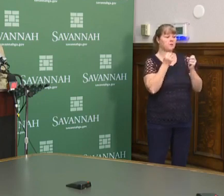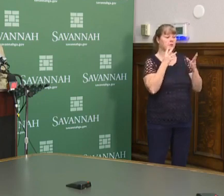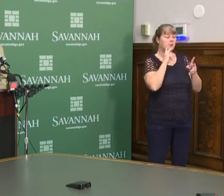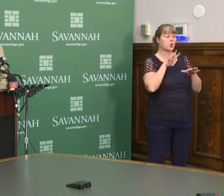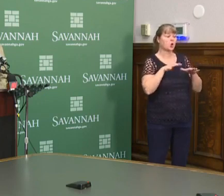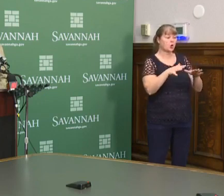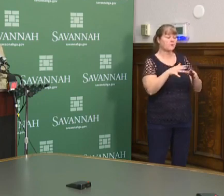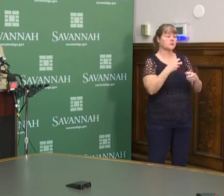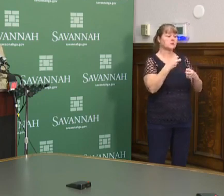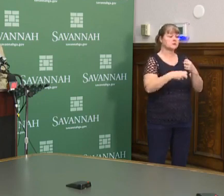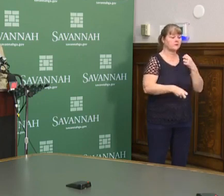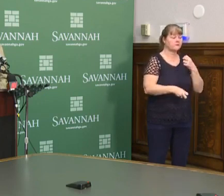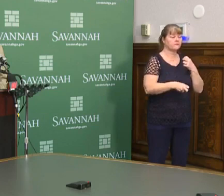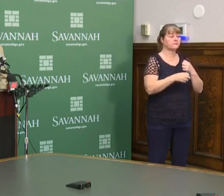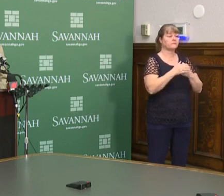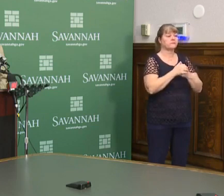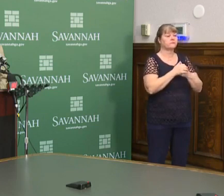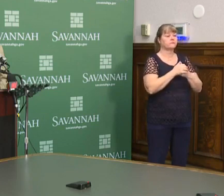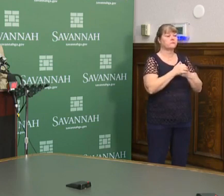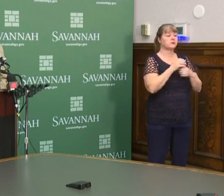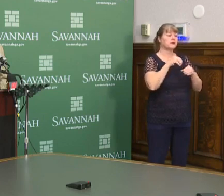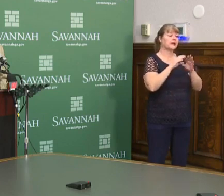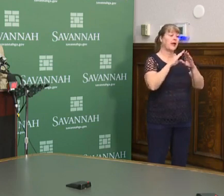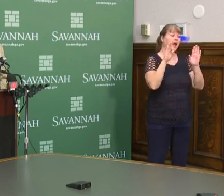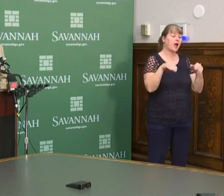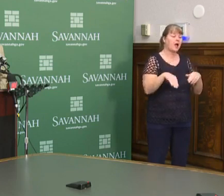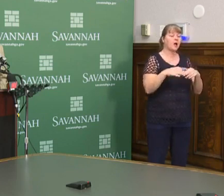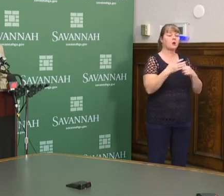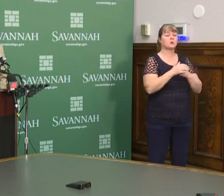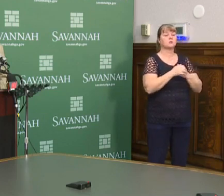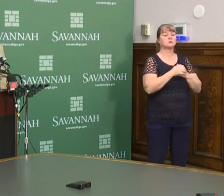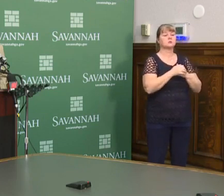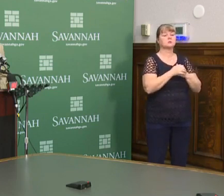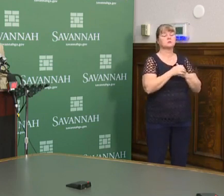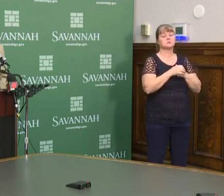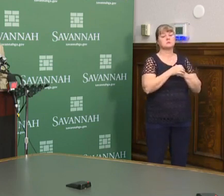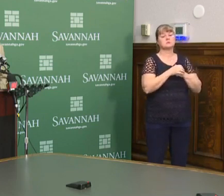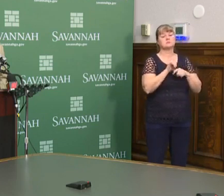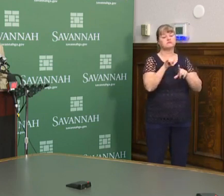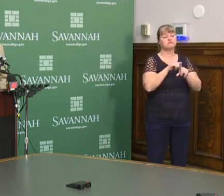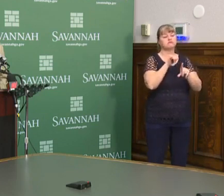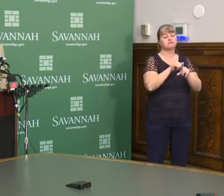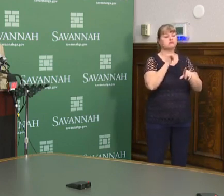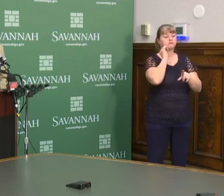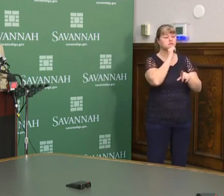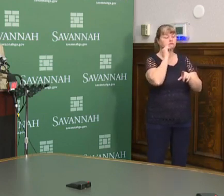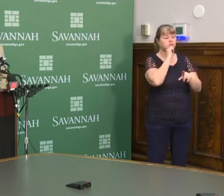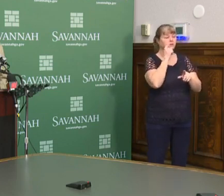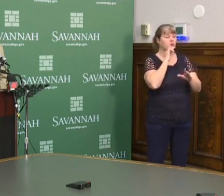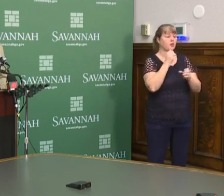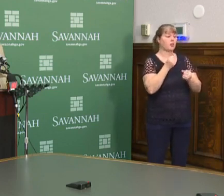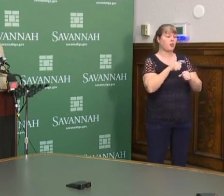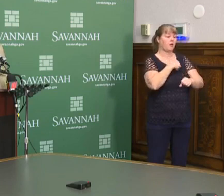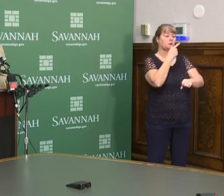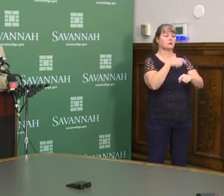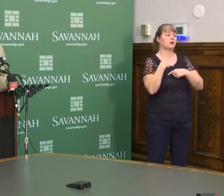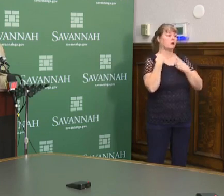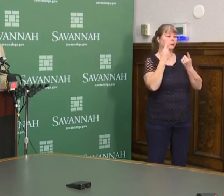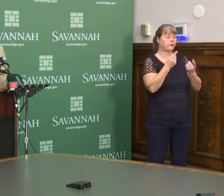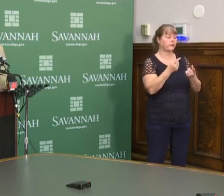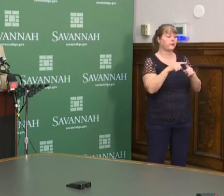I know it's hard to just be in the house. Um, you know, for, for that amount of time, I know